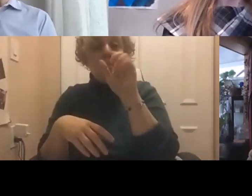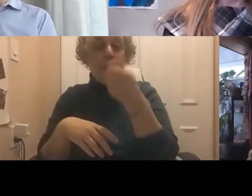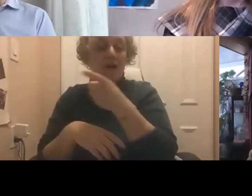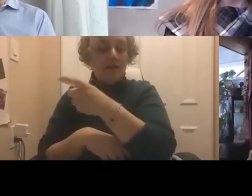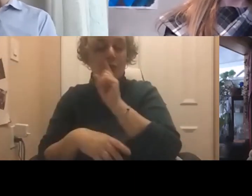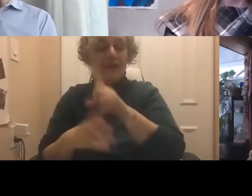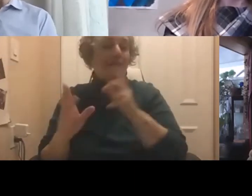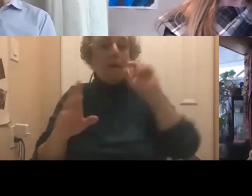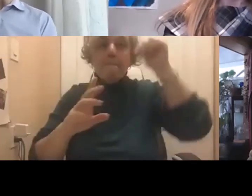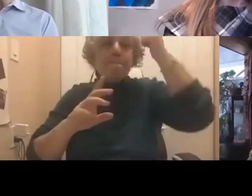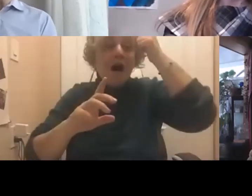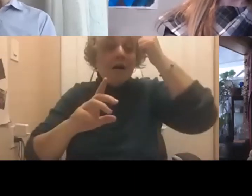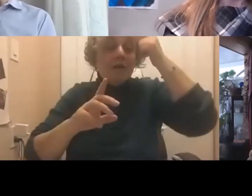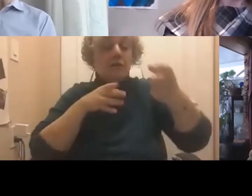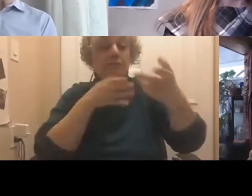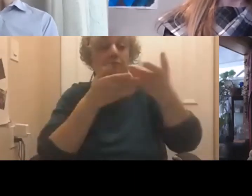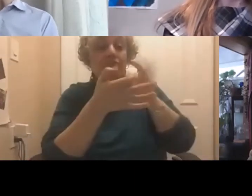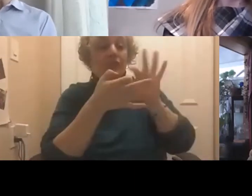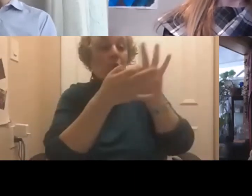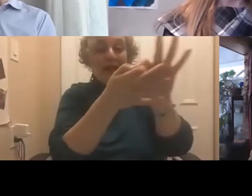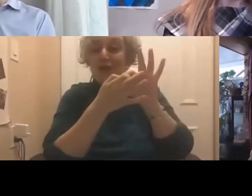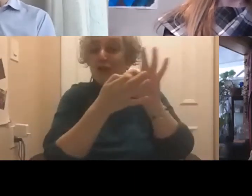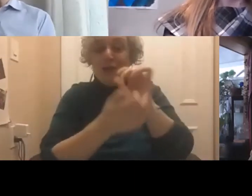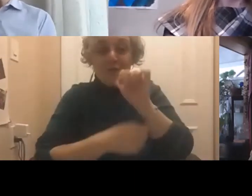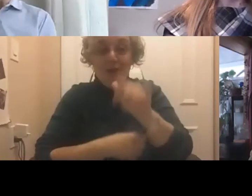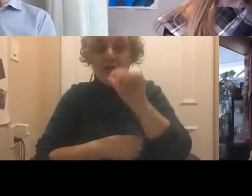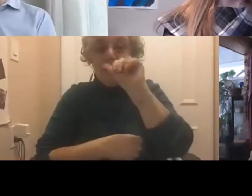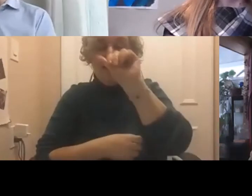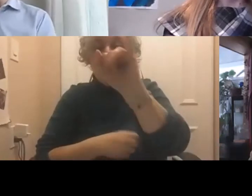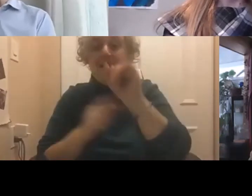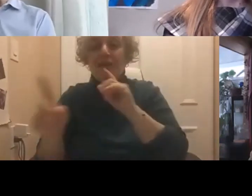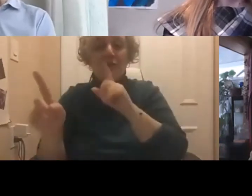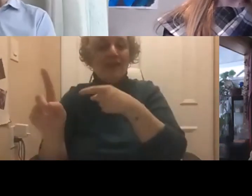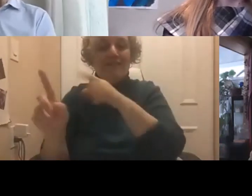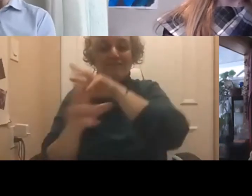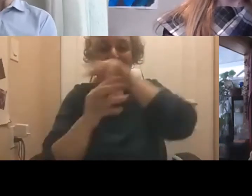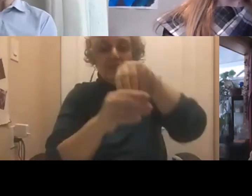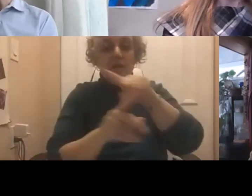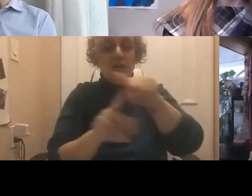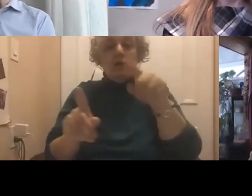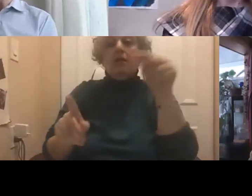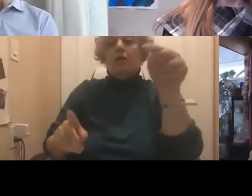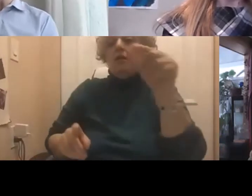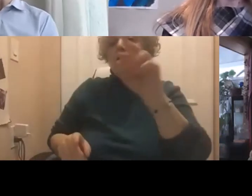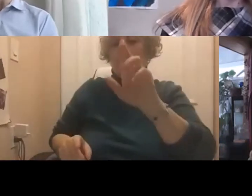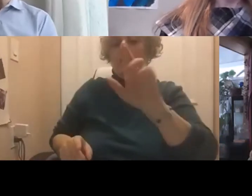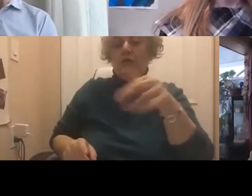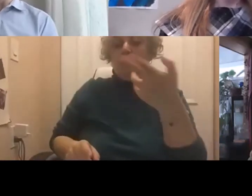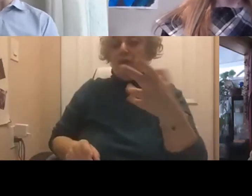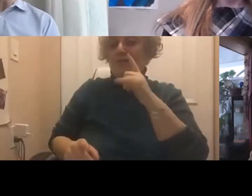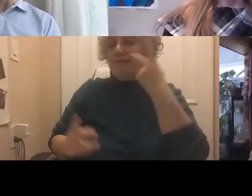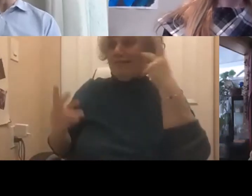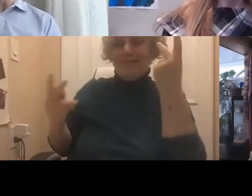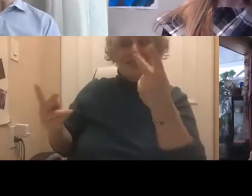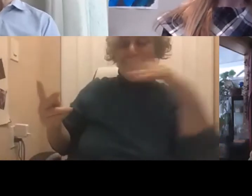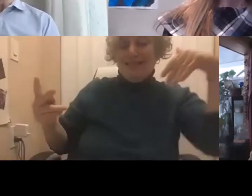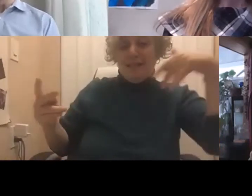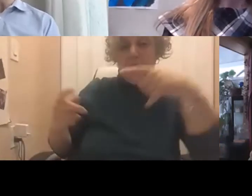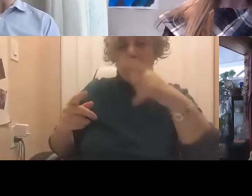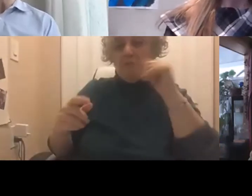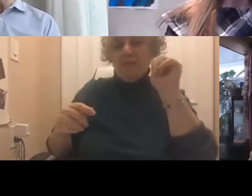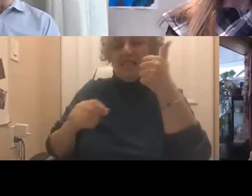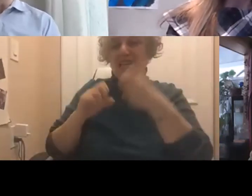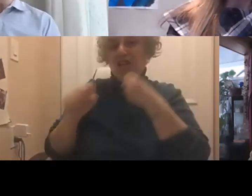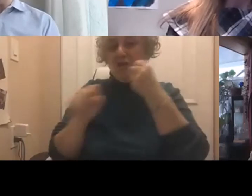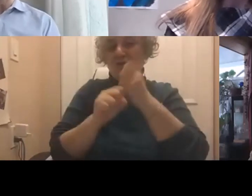employee relationship that's sustained. don't, we don't see that yet. That may be 10 years ago,